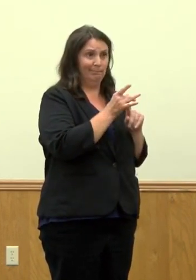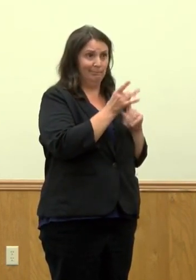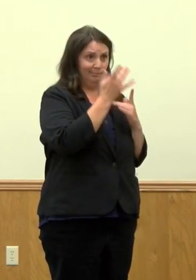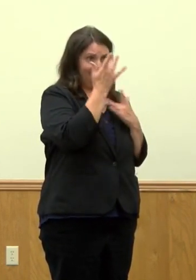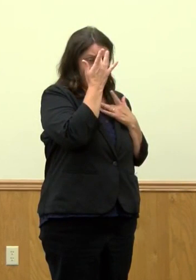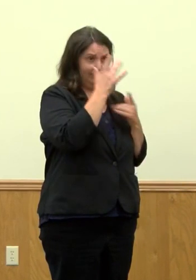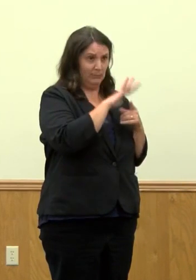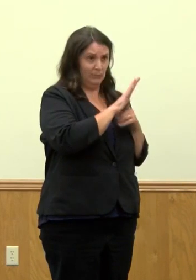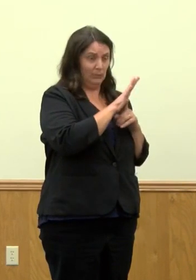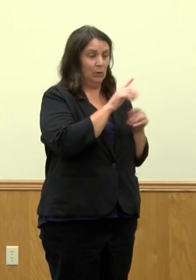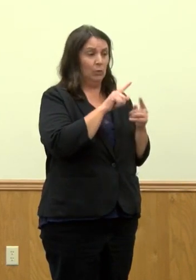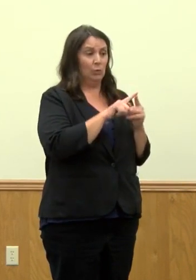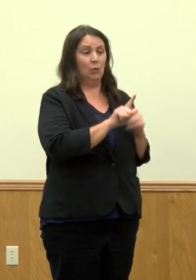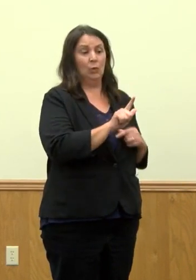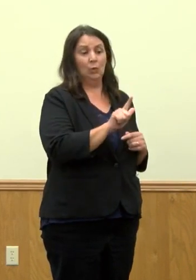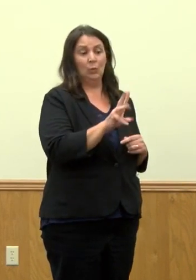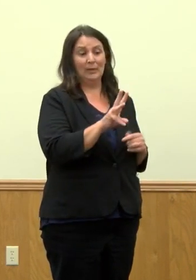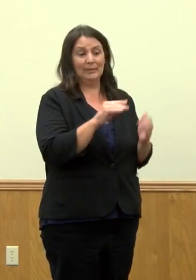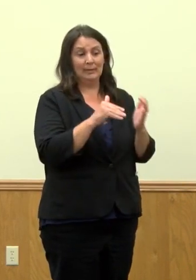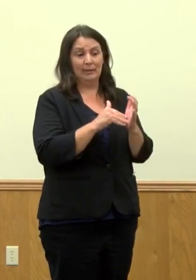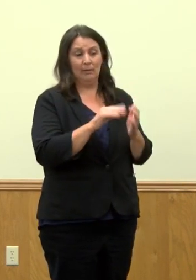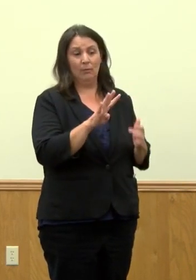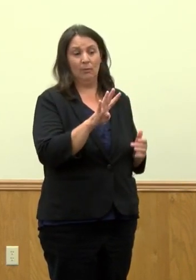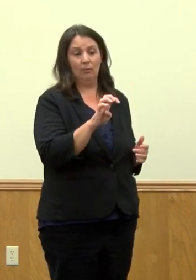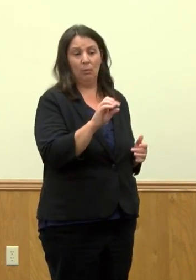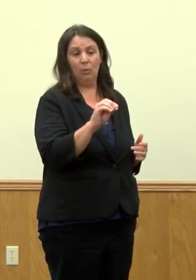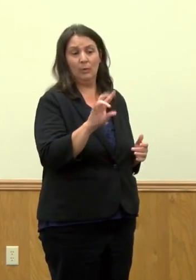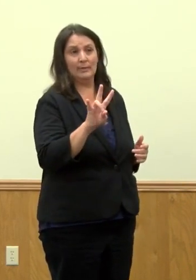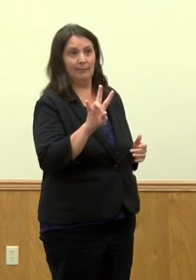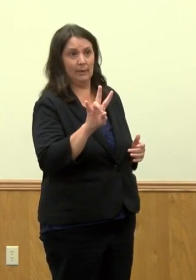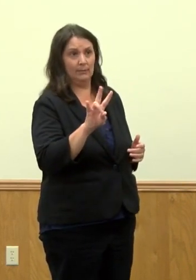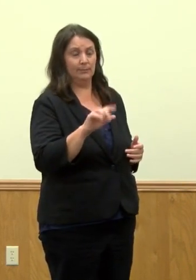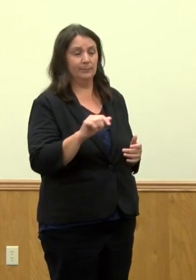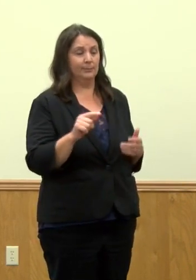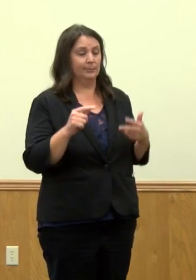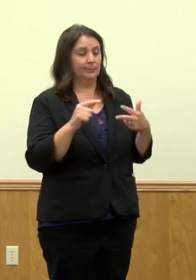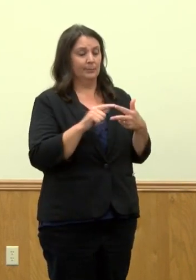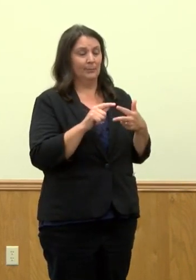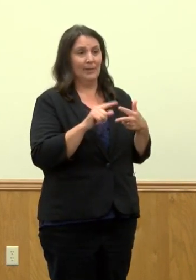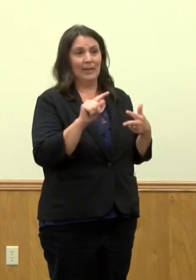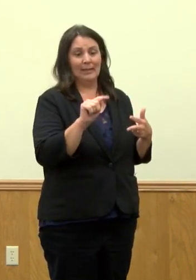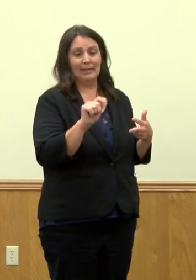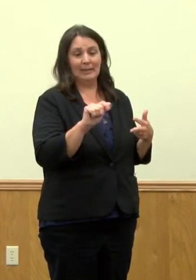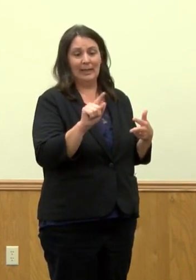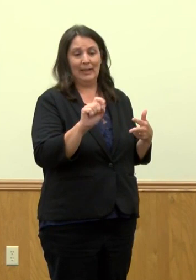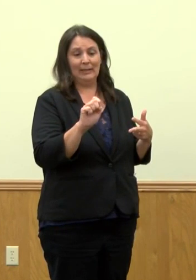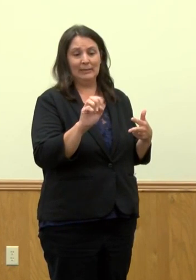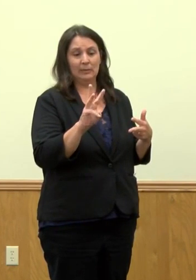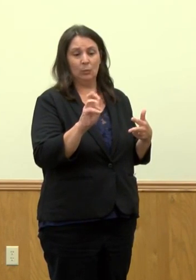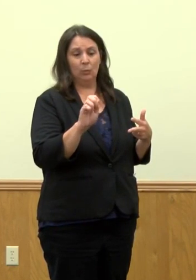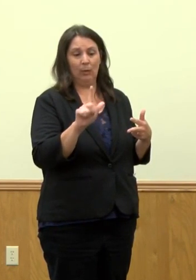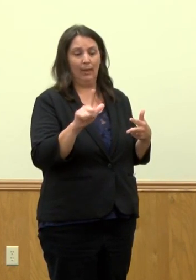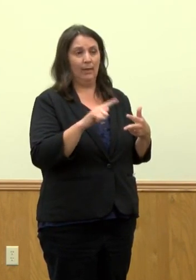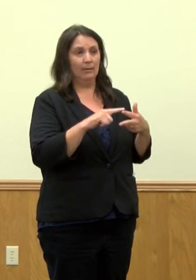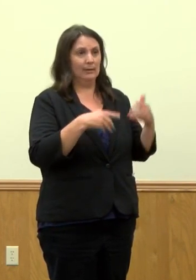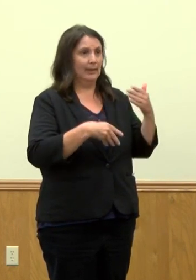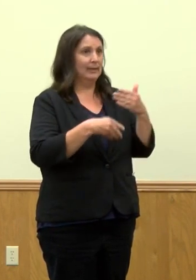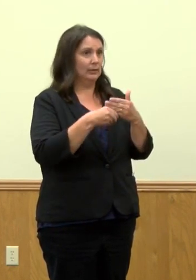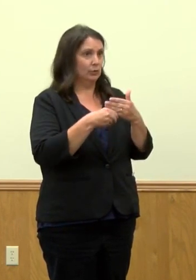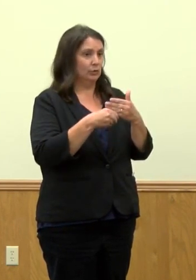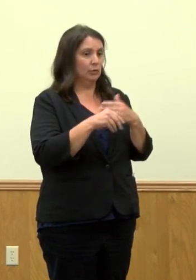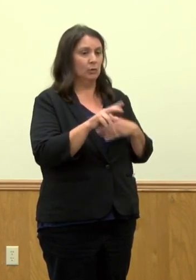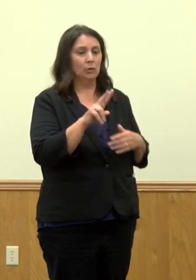26,407. Tazwell with an additional